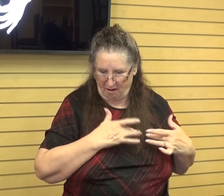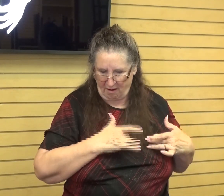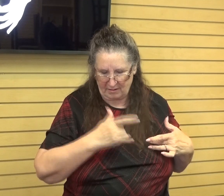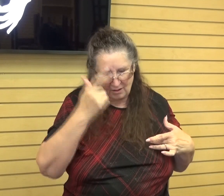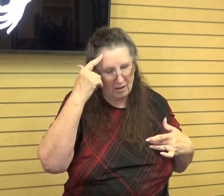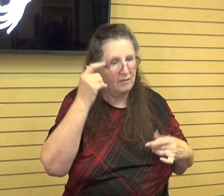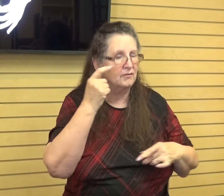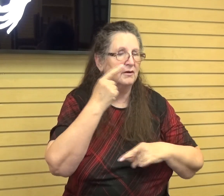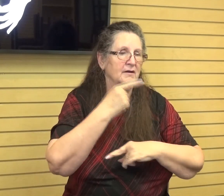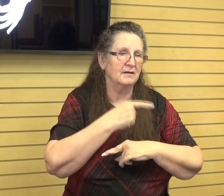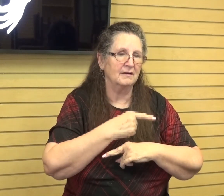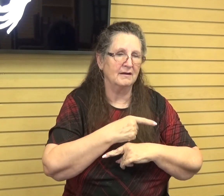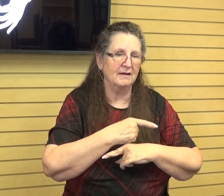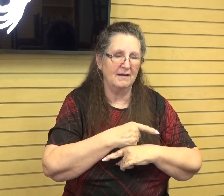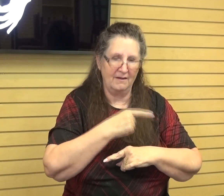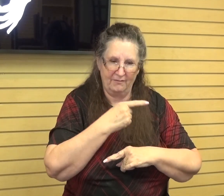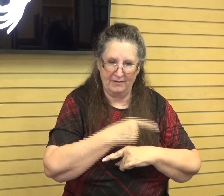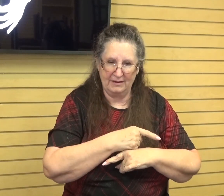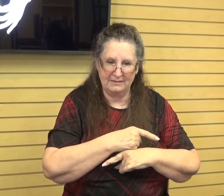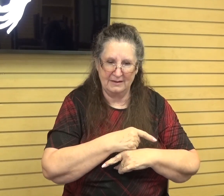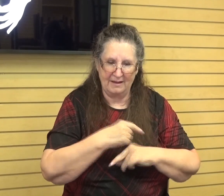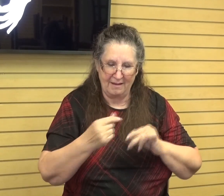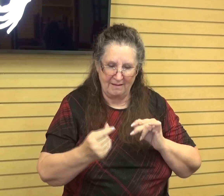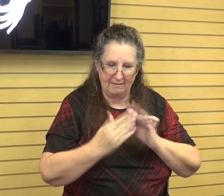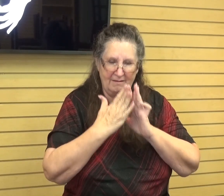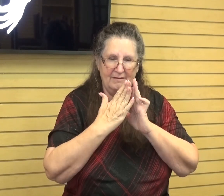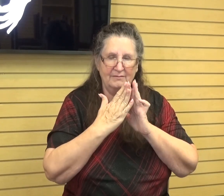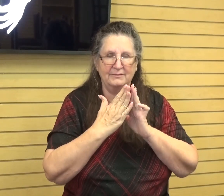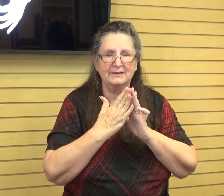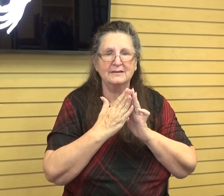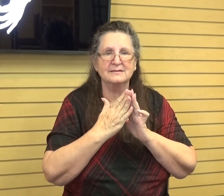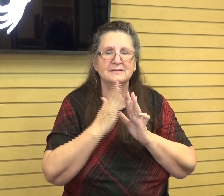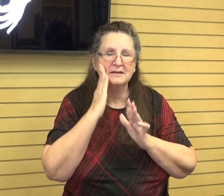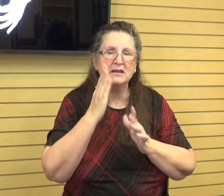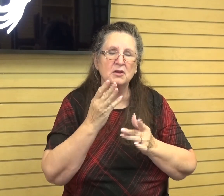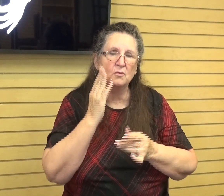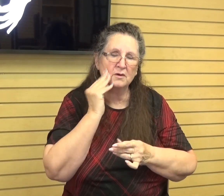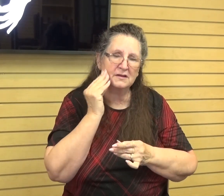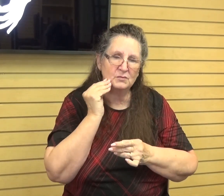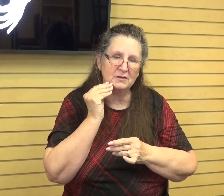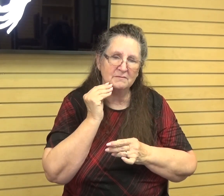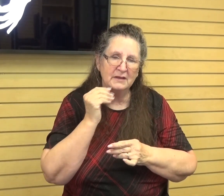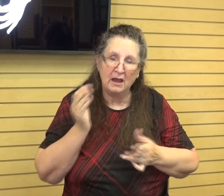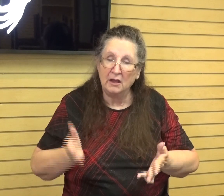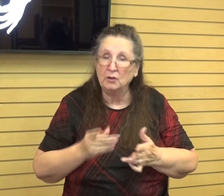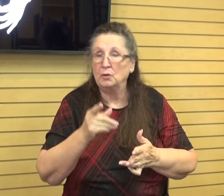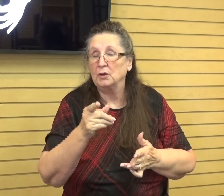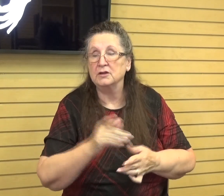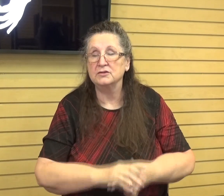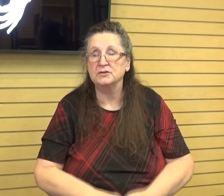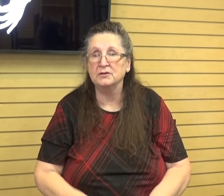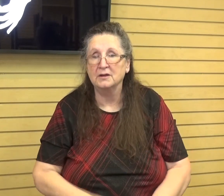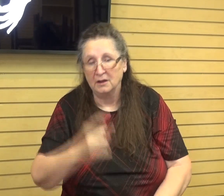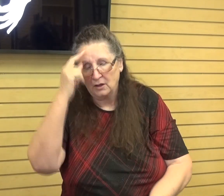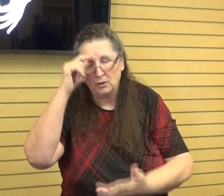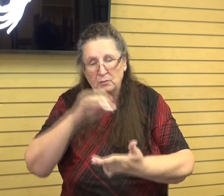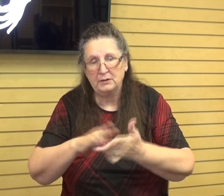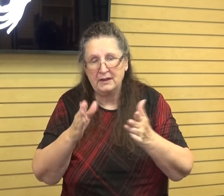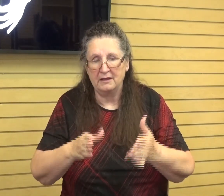trials and daily conflicts that he had. And I encouraged you as believers in Jesus Christ